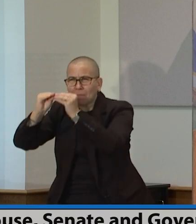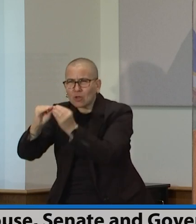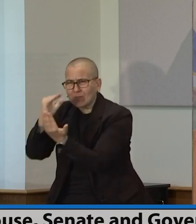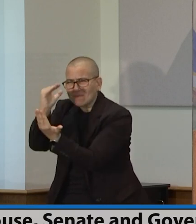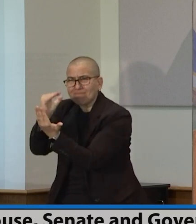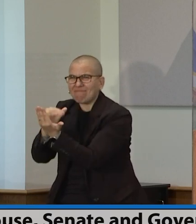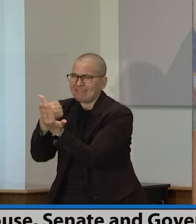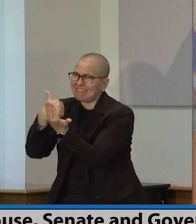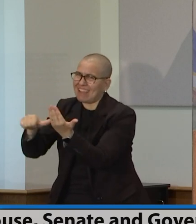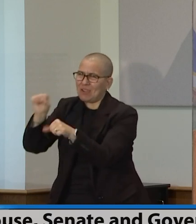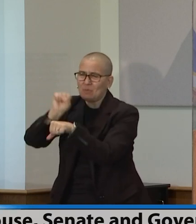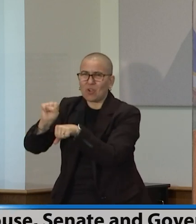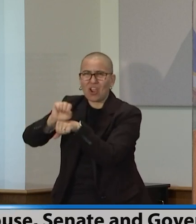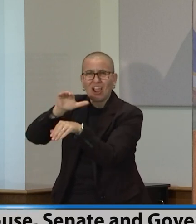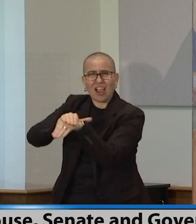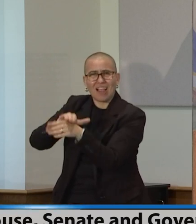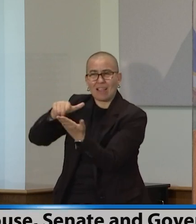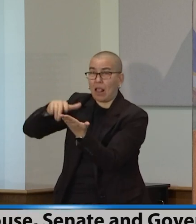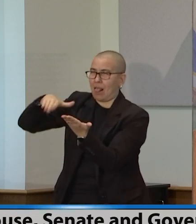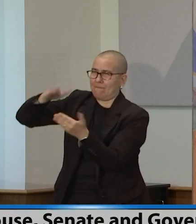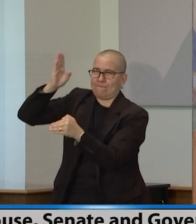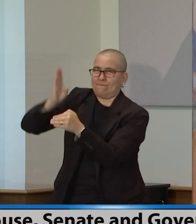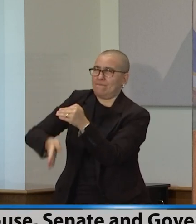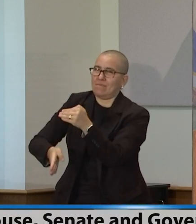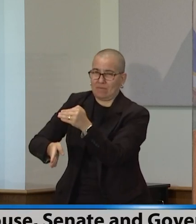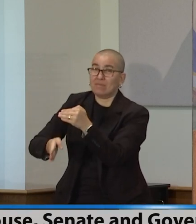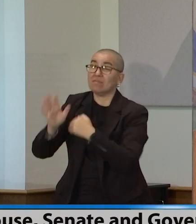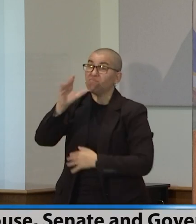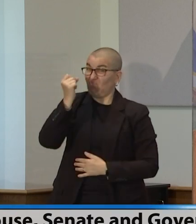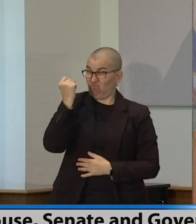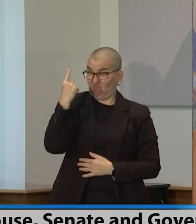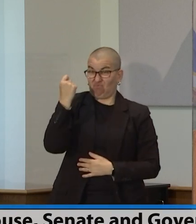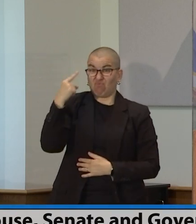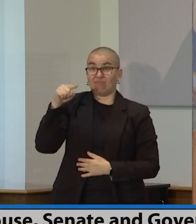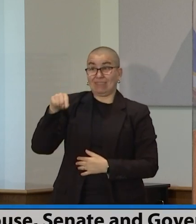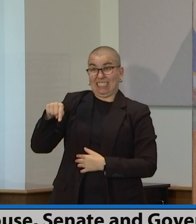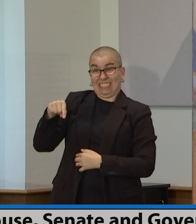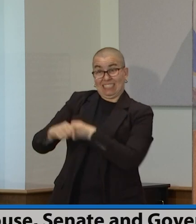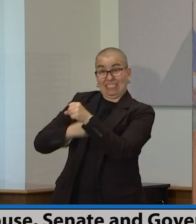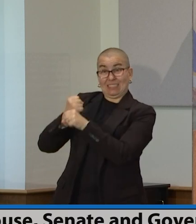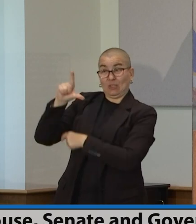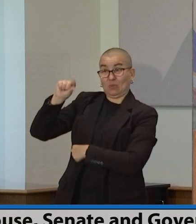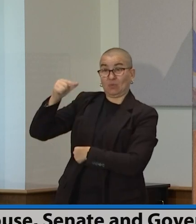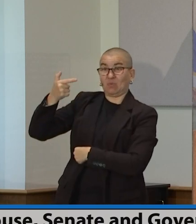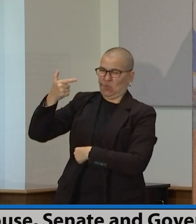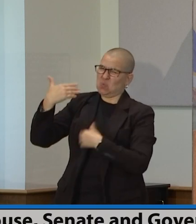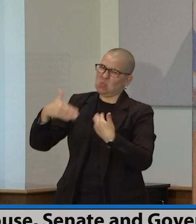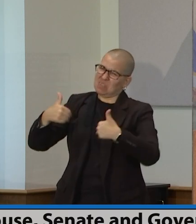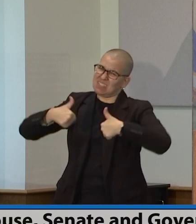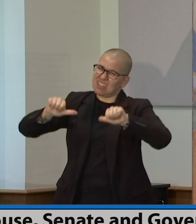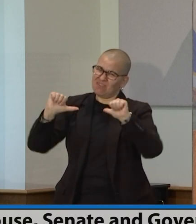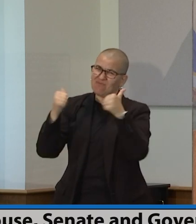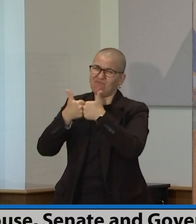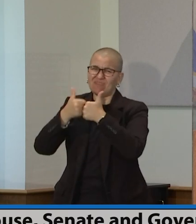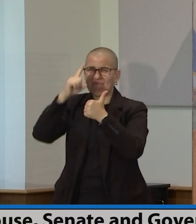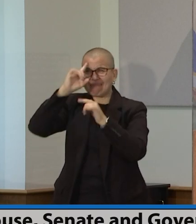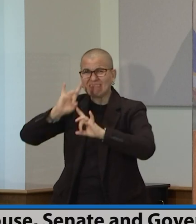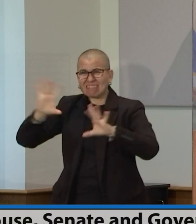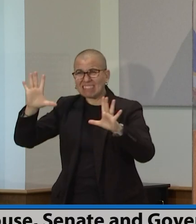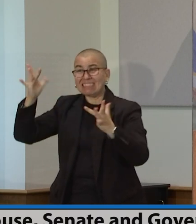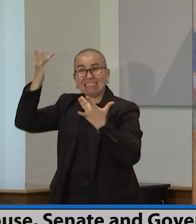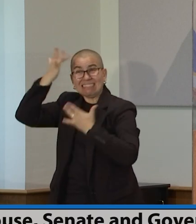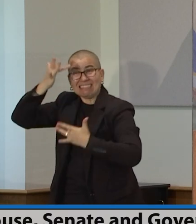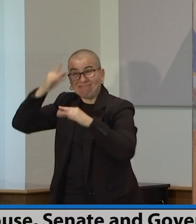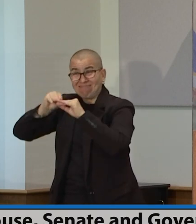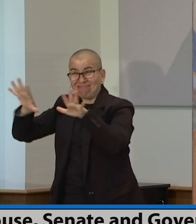We know that this year has been a battle. It has been a battle with an insidious virus that took over 7